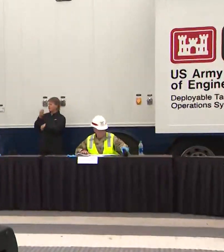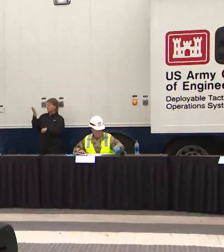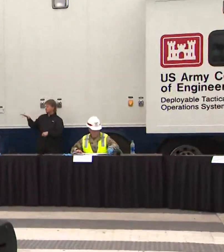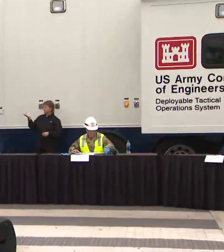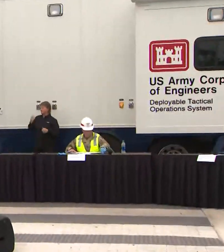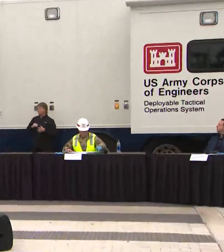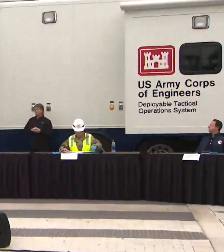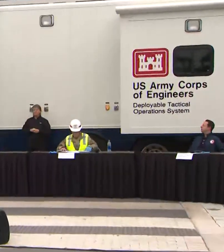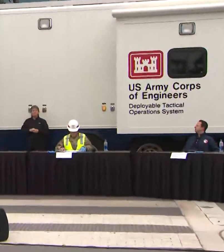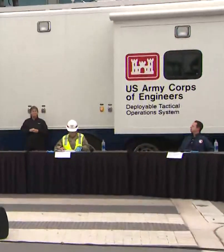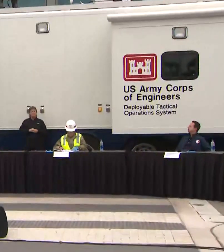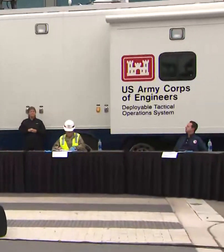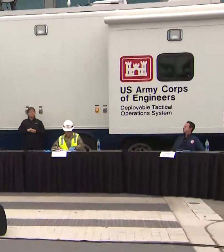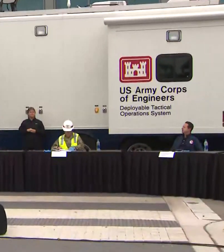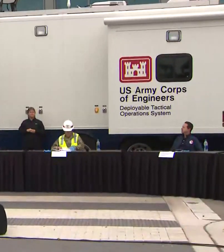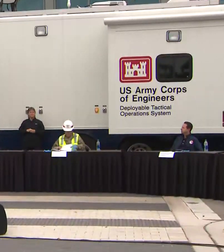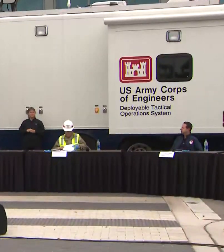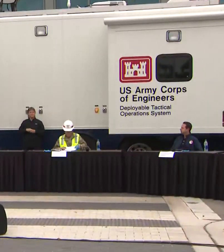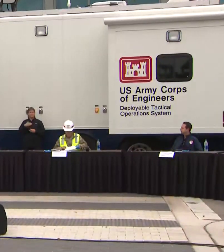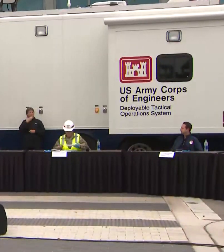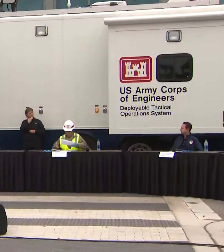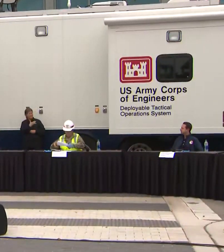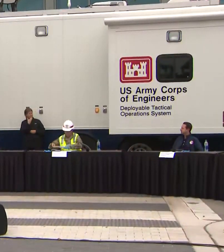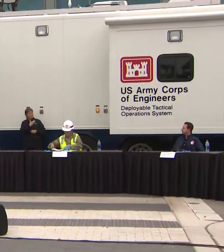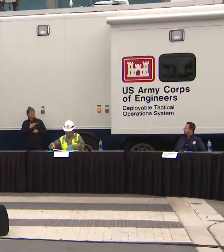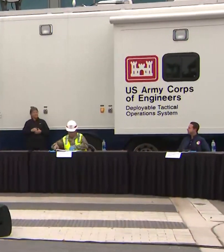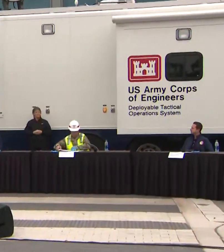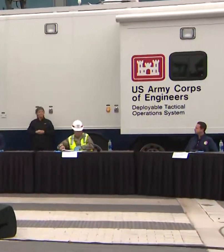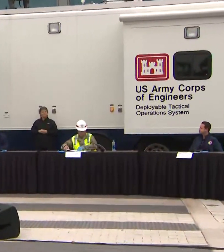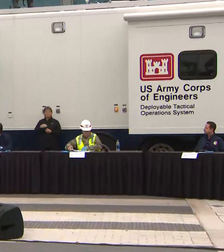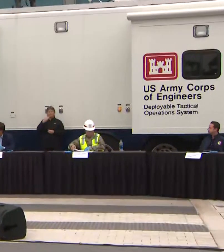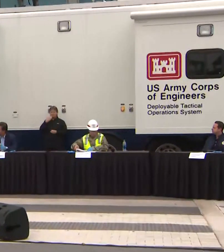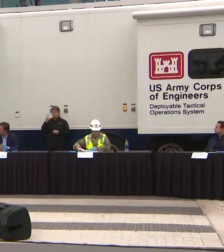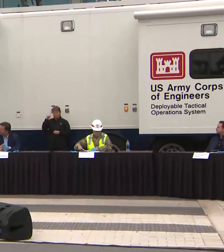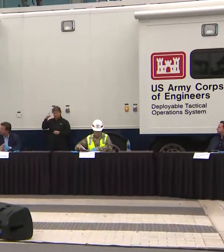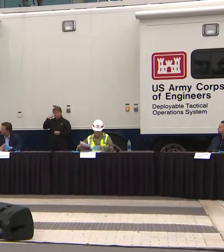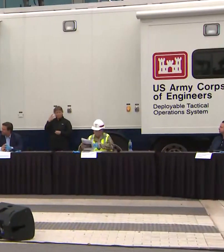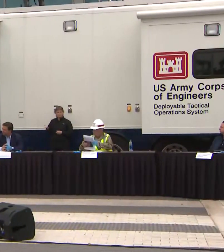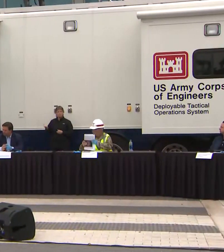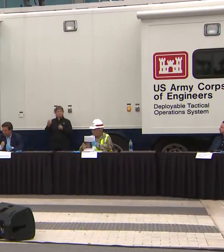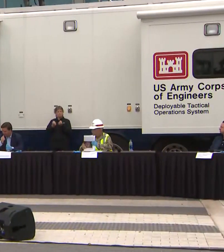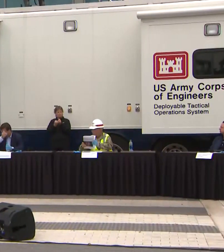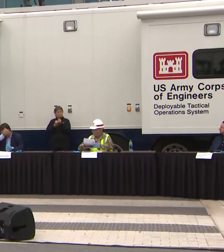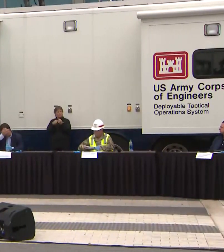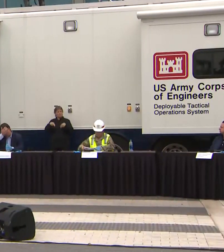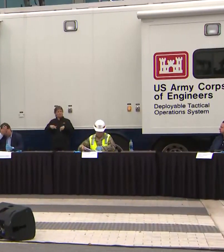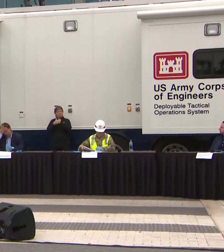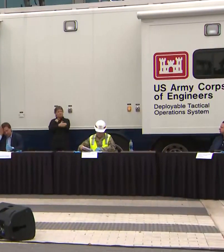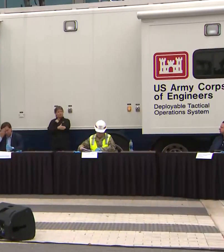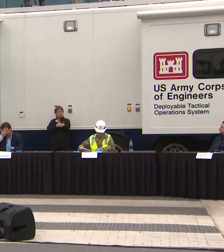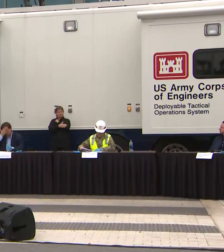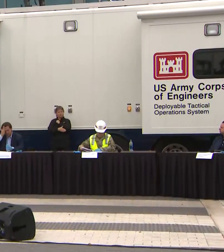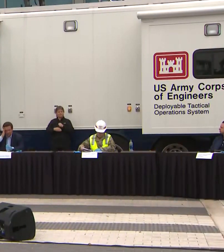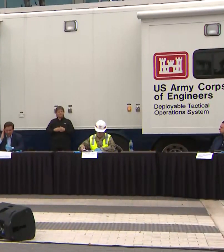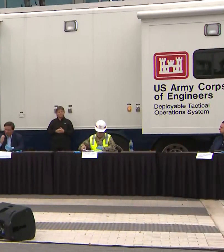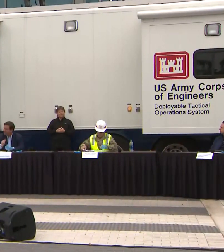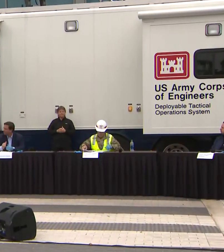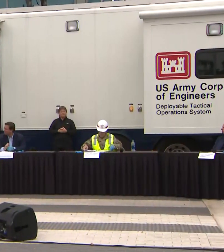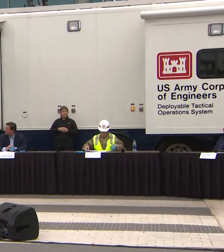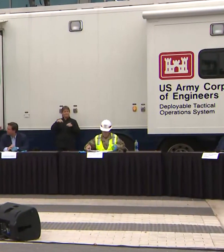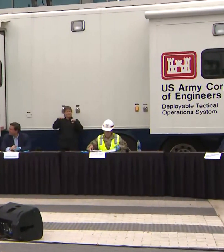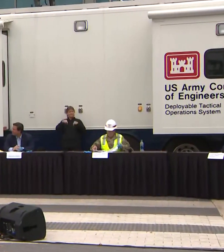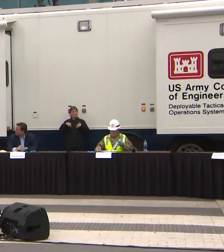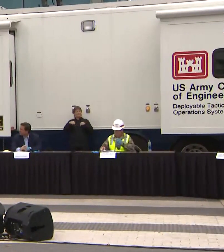and governor thank you thank you for all the support you've given us here in Miami-Dade County and and this is a great